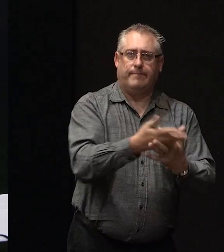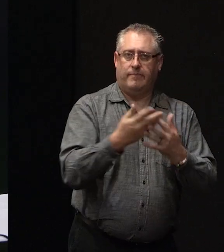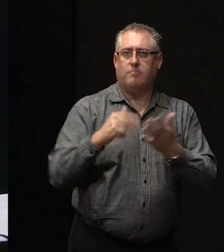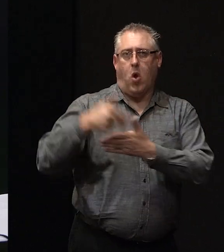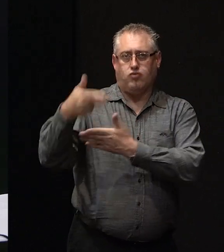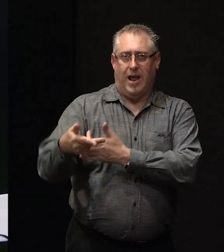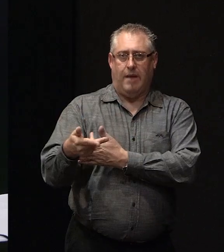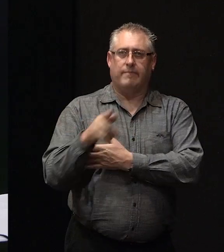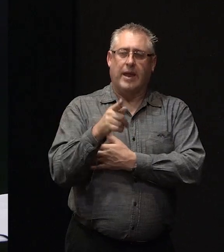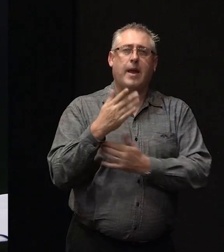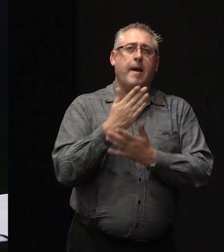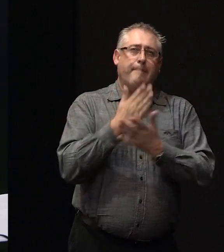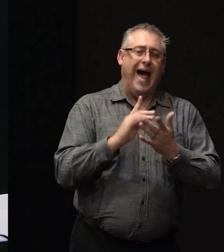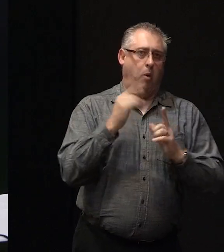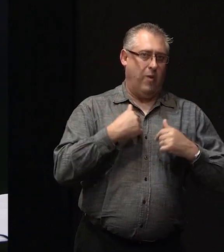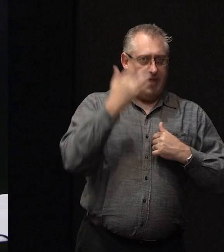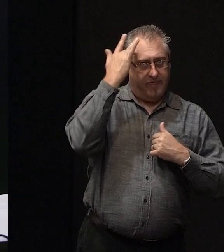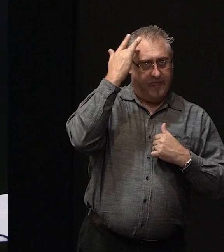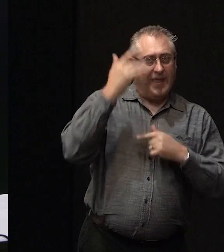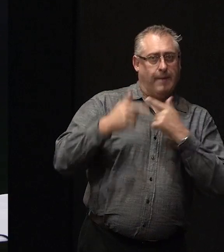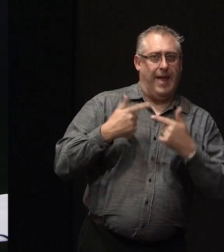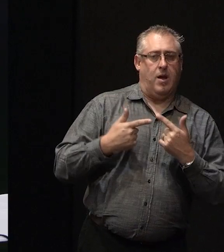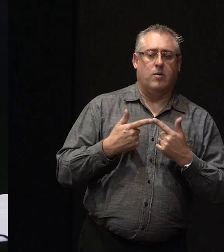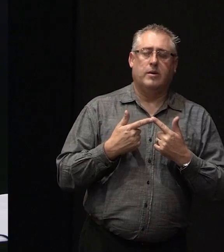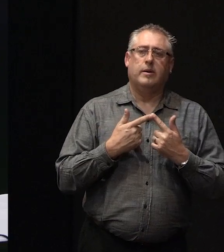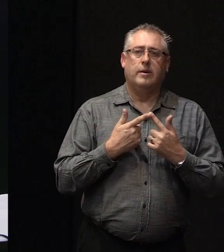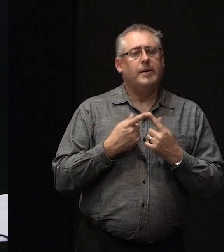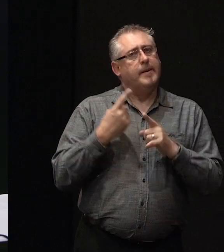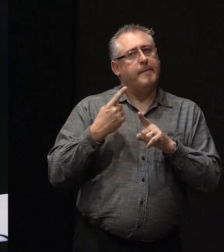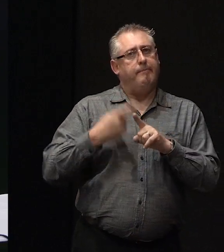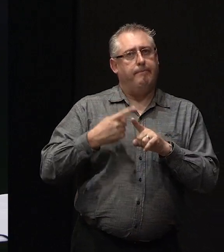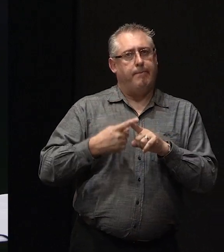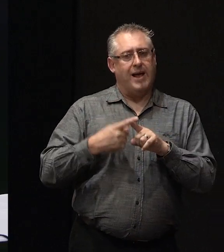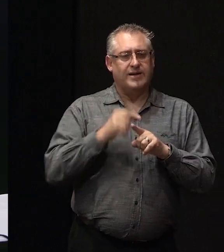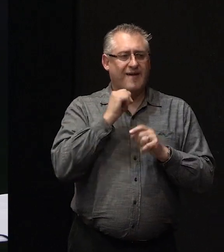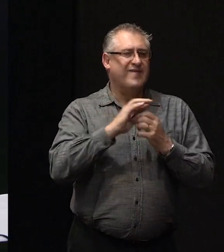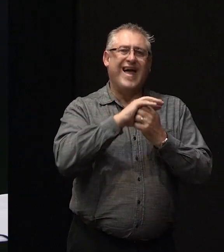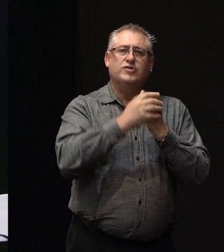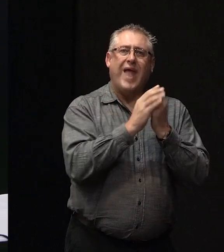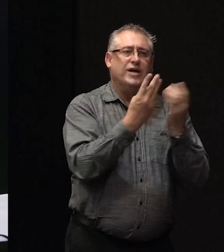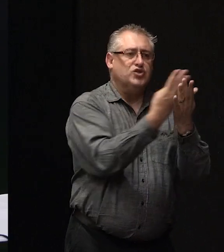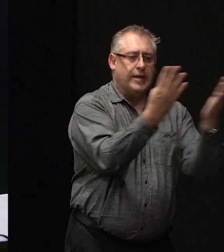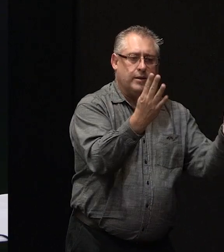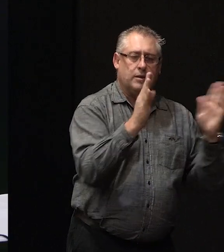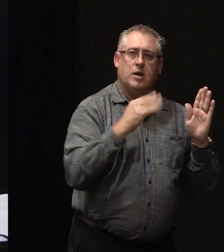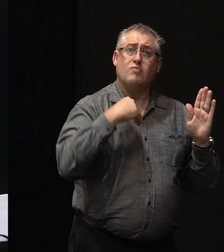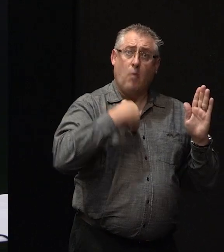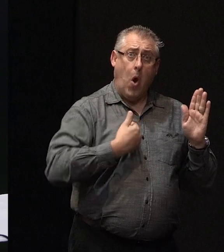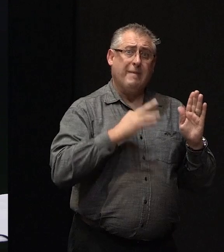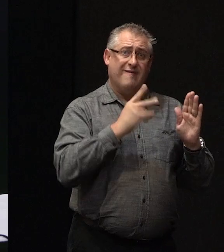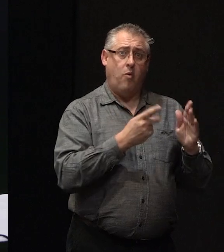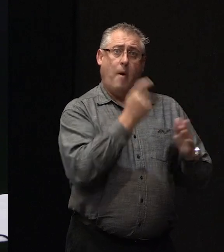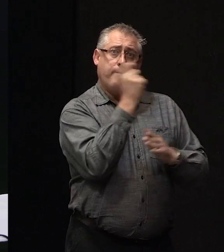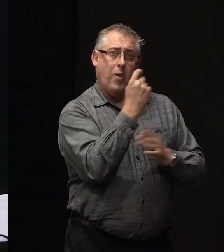So that's part of the consideration. Exactly as Dean mentioned, if insulation as an example is a requirement for the building